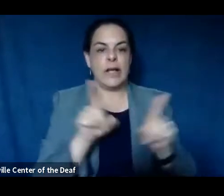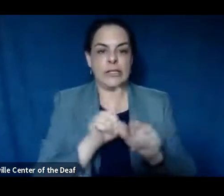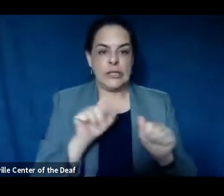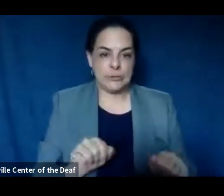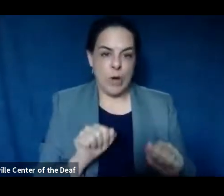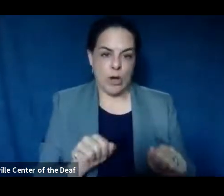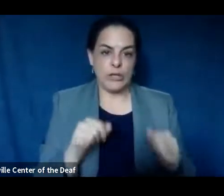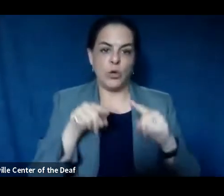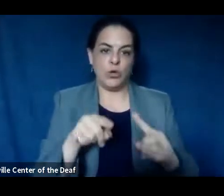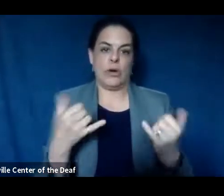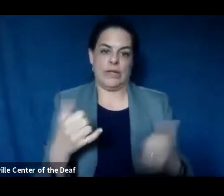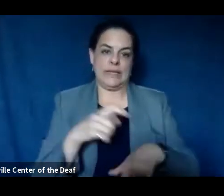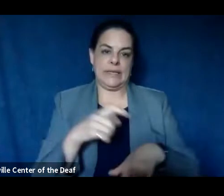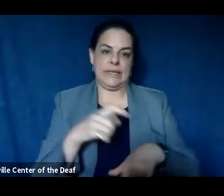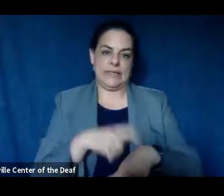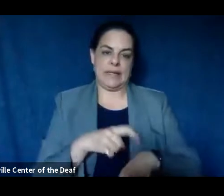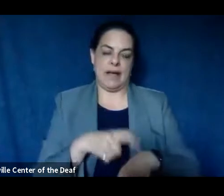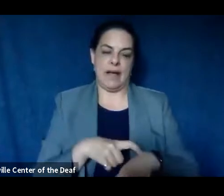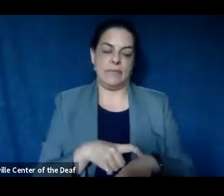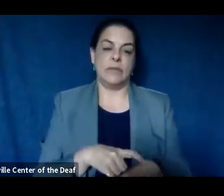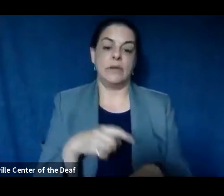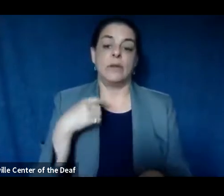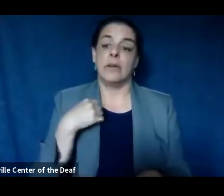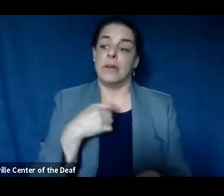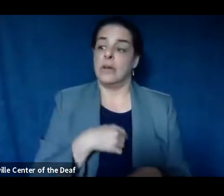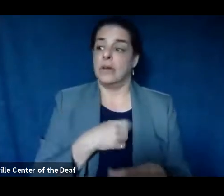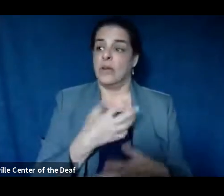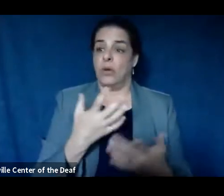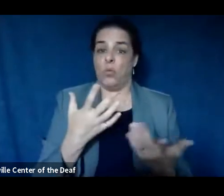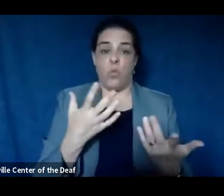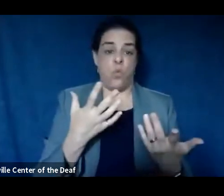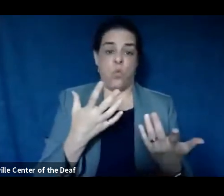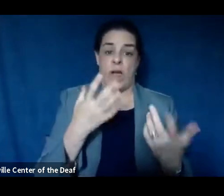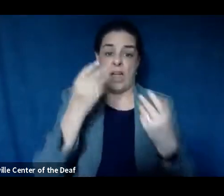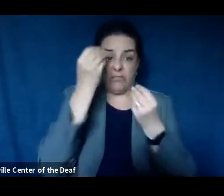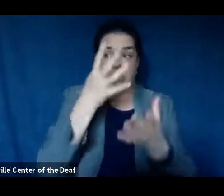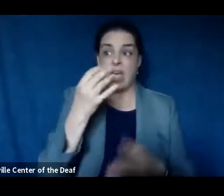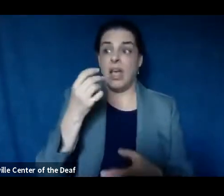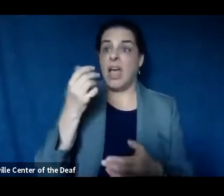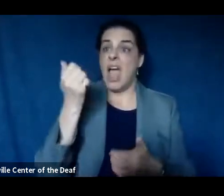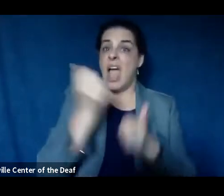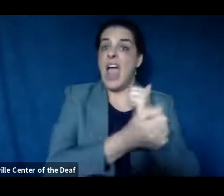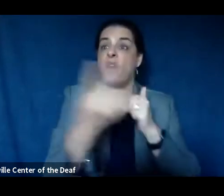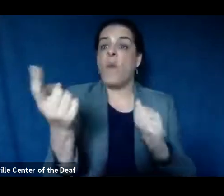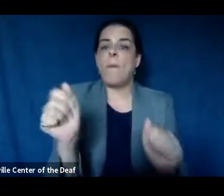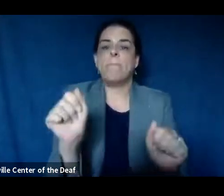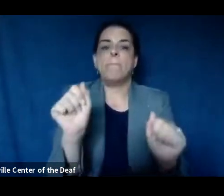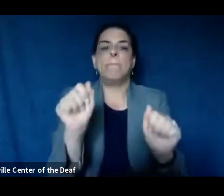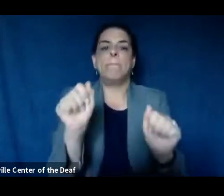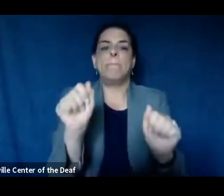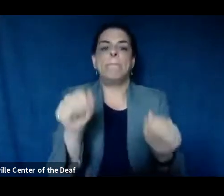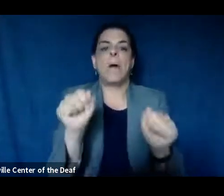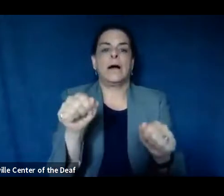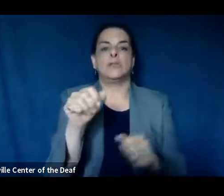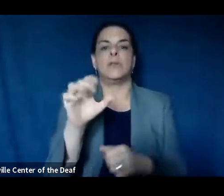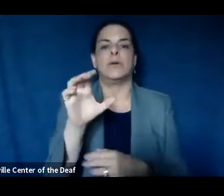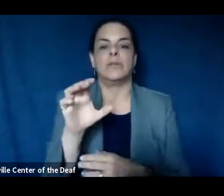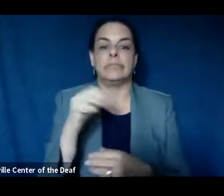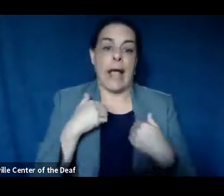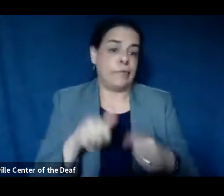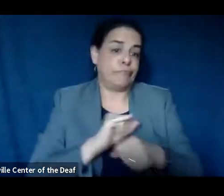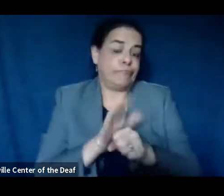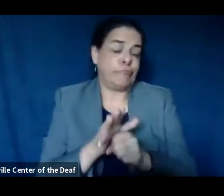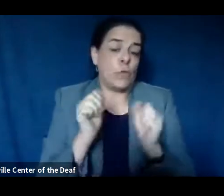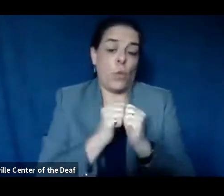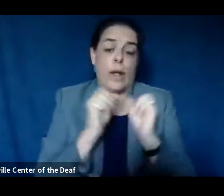in these times. Um, we say to treat everybody like they could be potentially infectious. And so, um, I think that's something that's important and that's what's being